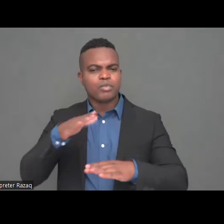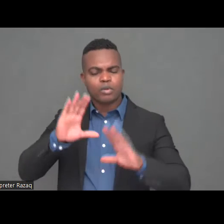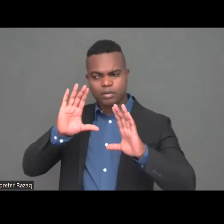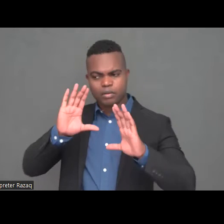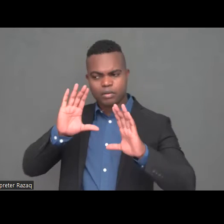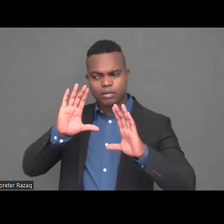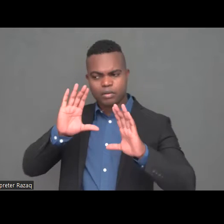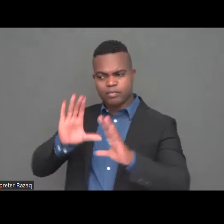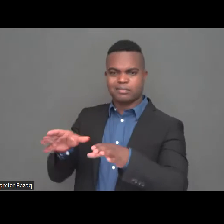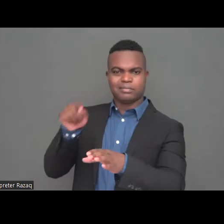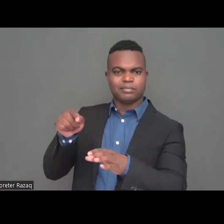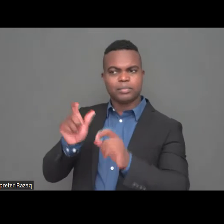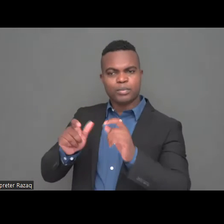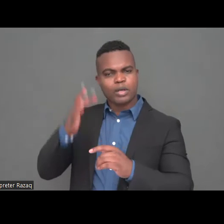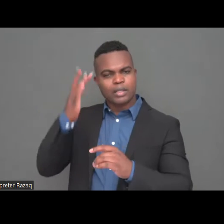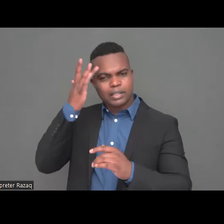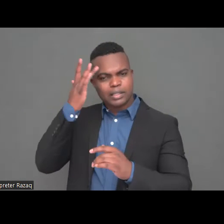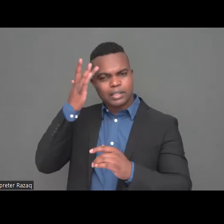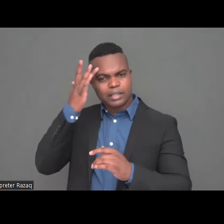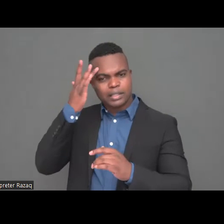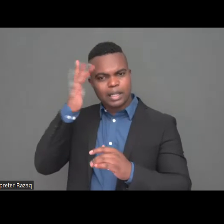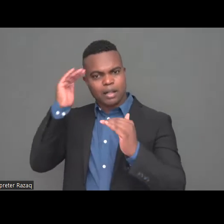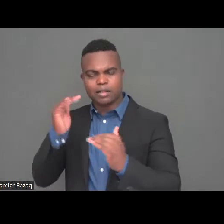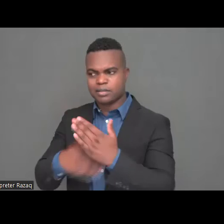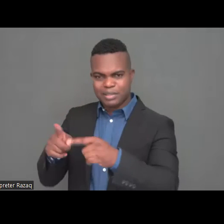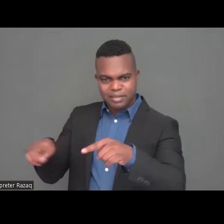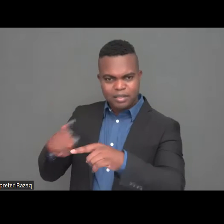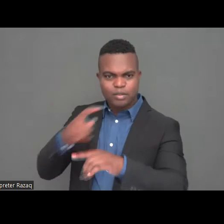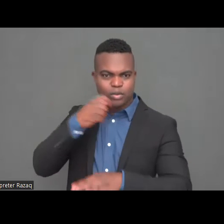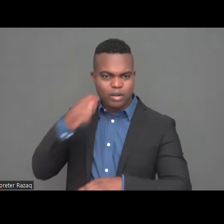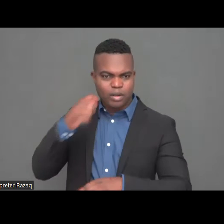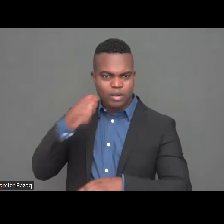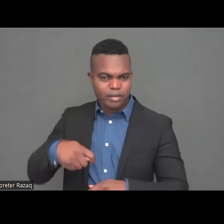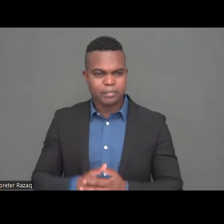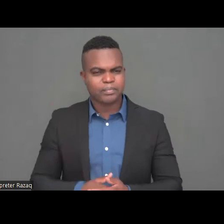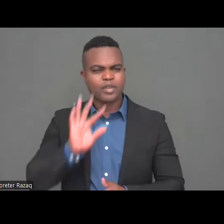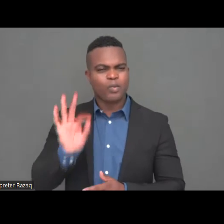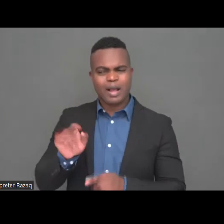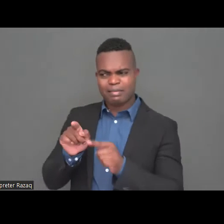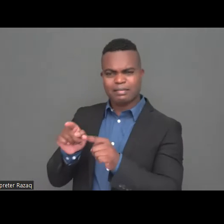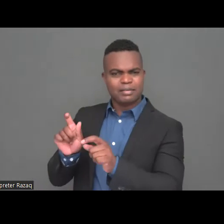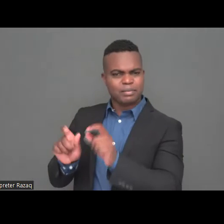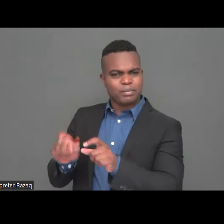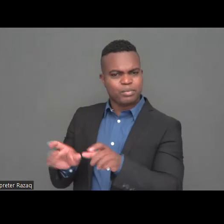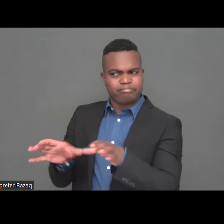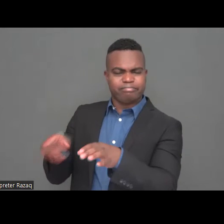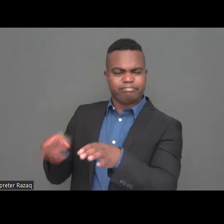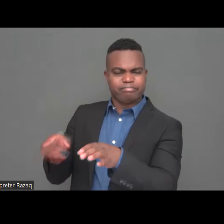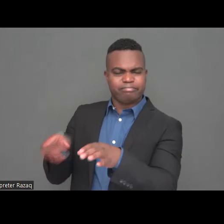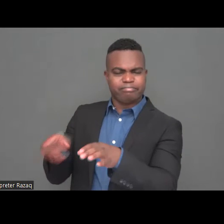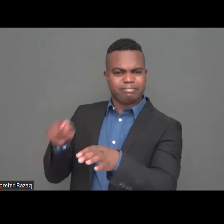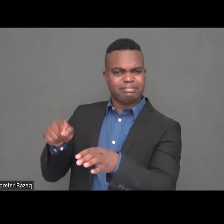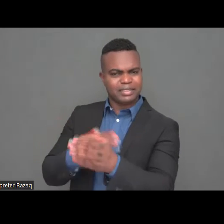with intellectual disabilities very often have behavioral problems, they